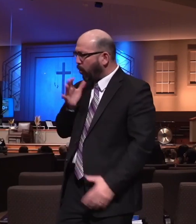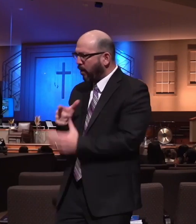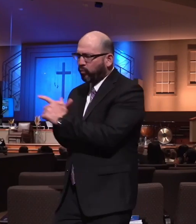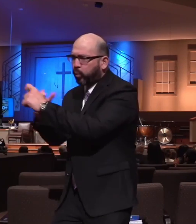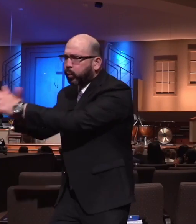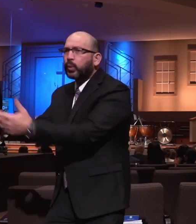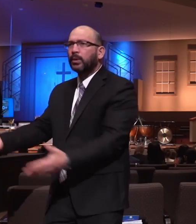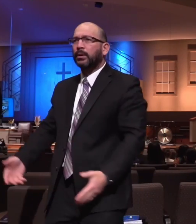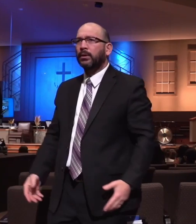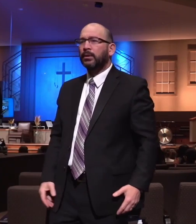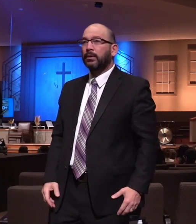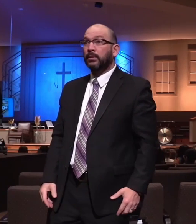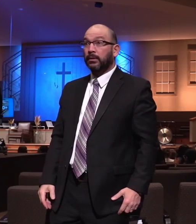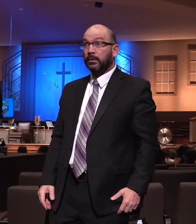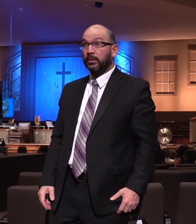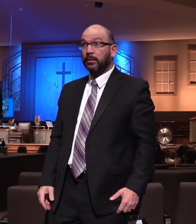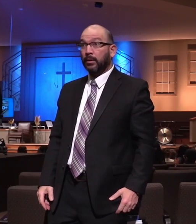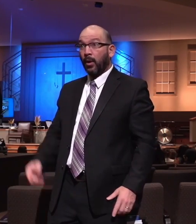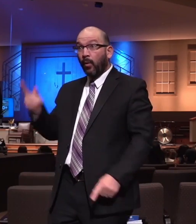You know what I'm talking about? Scarcity had come, right?